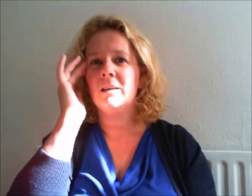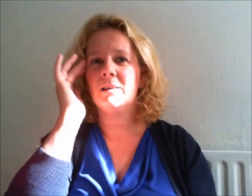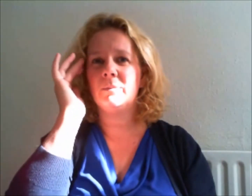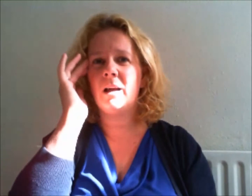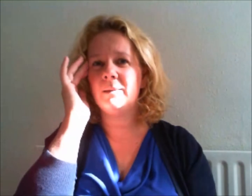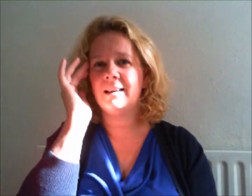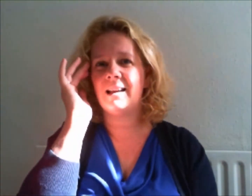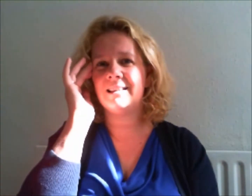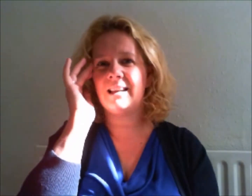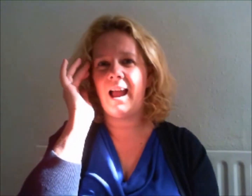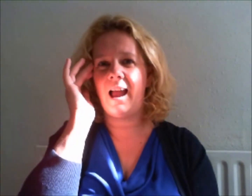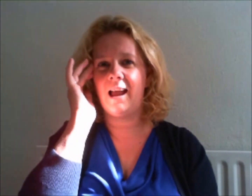Sometimes I get scared.